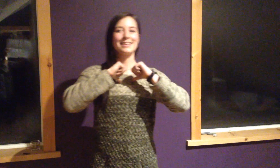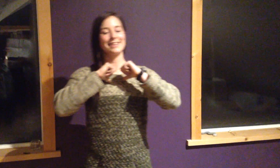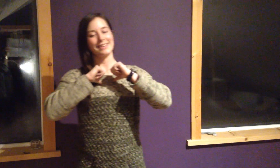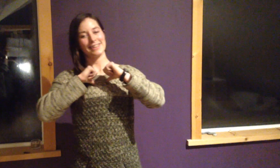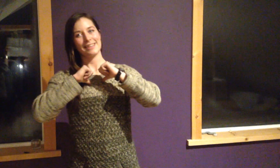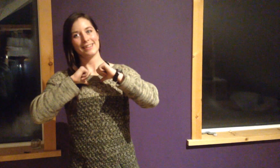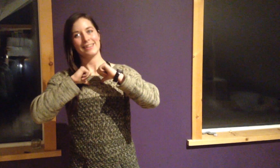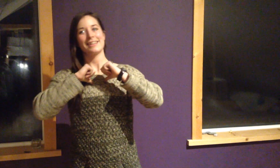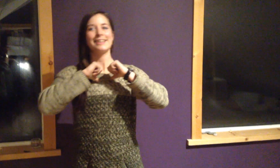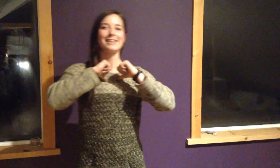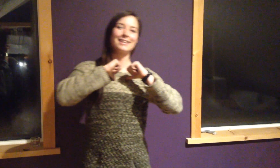yes I can.